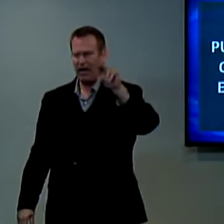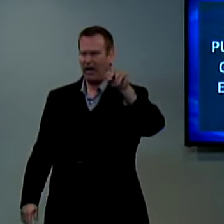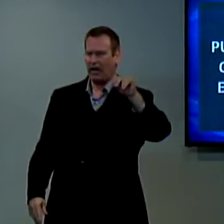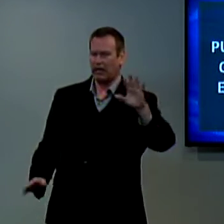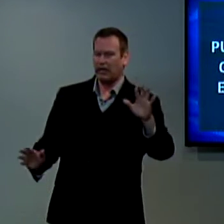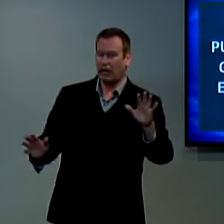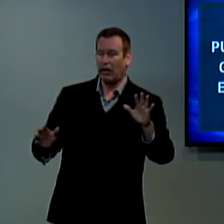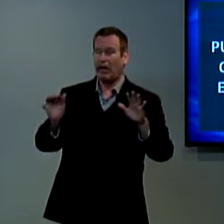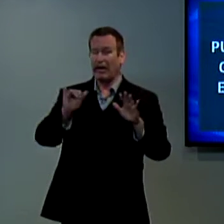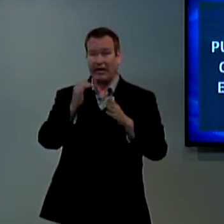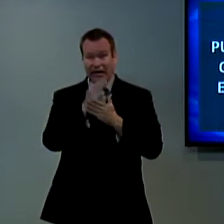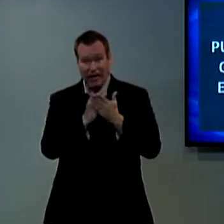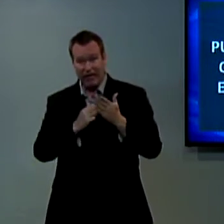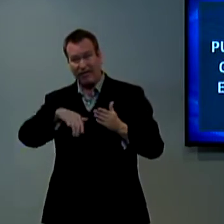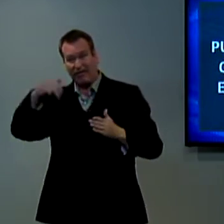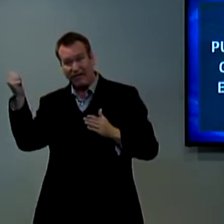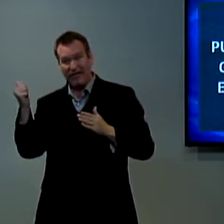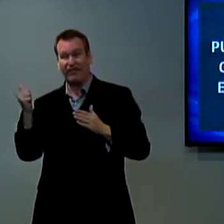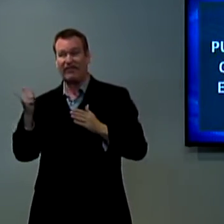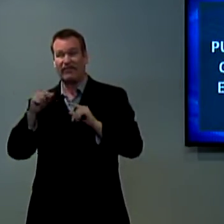Jesus Christ has come already? He has not.